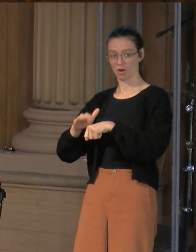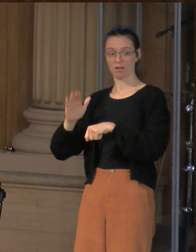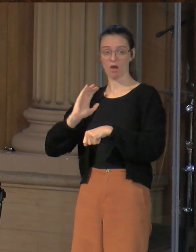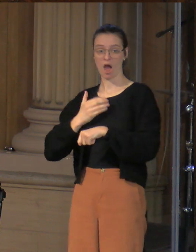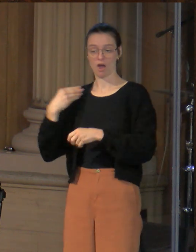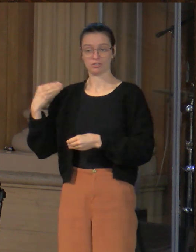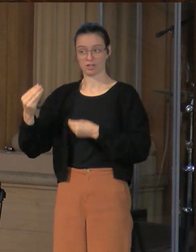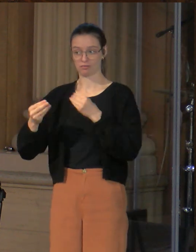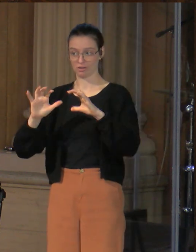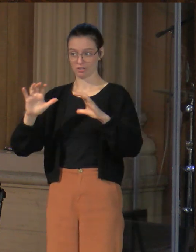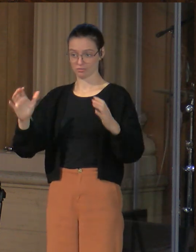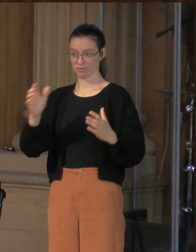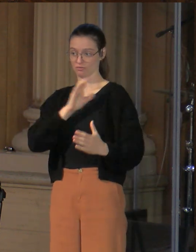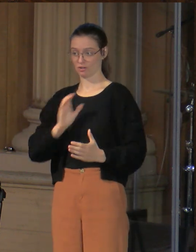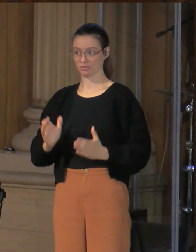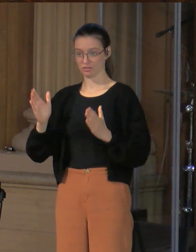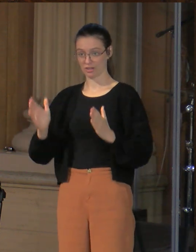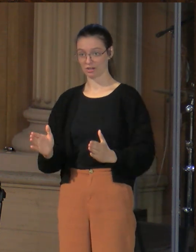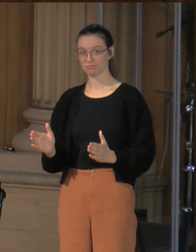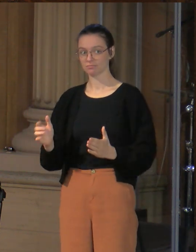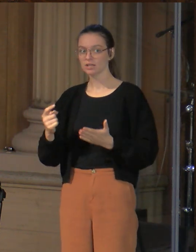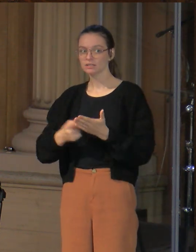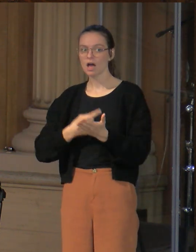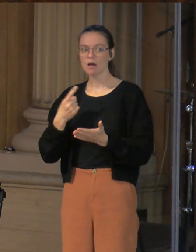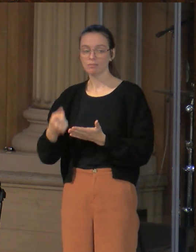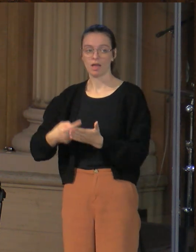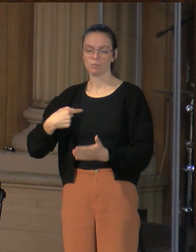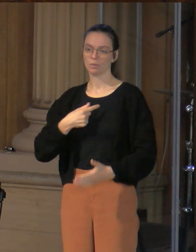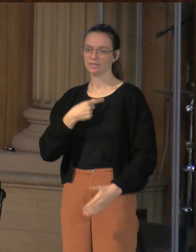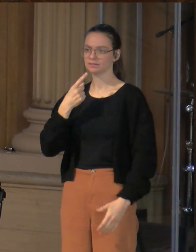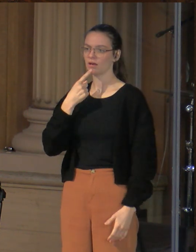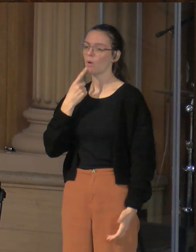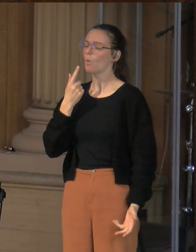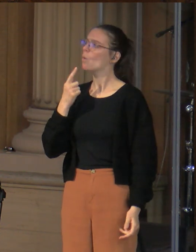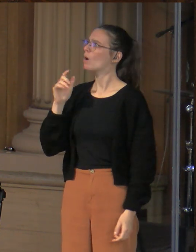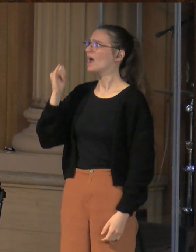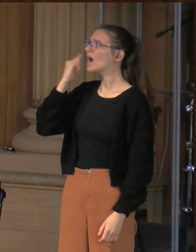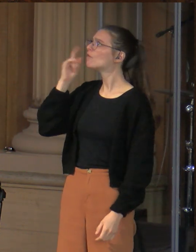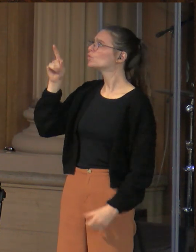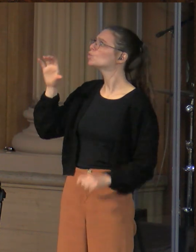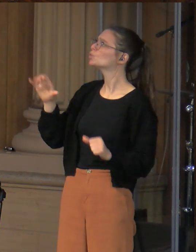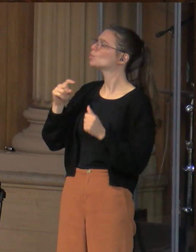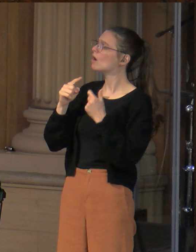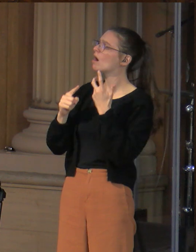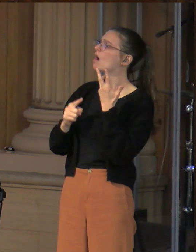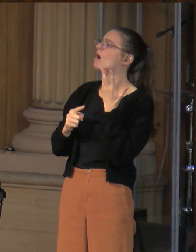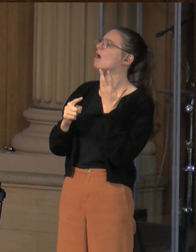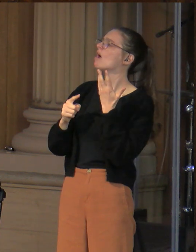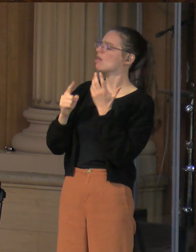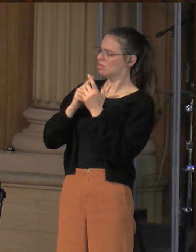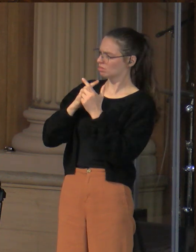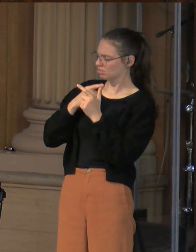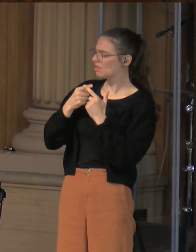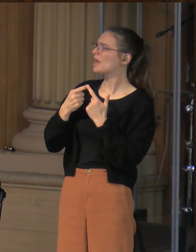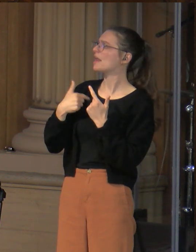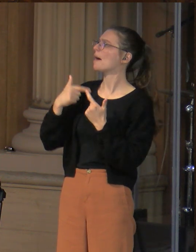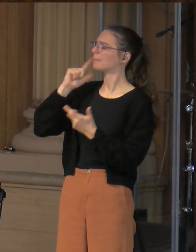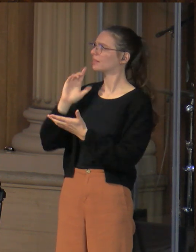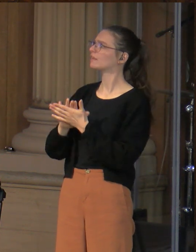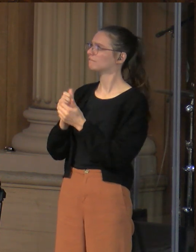well. Because at times we can say, Jesus, if you do certain things for me, then I'll believe and follow you. But if you don't measure up